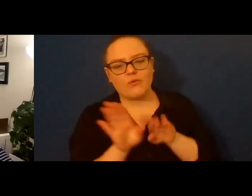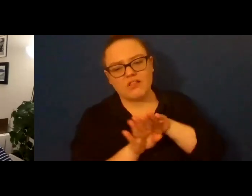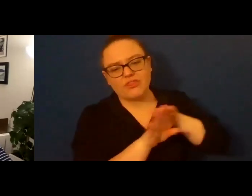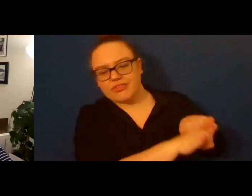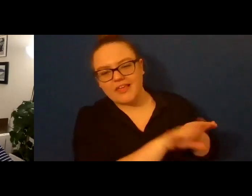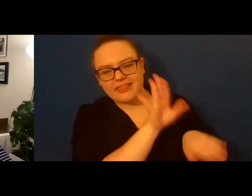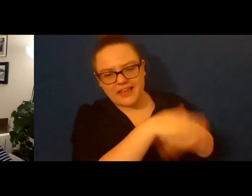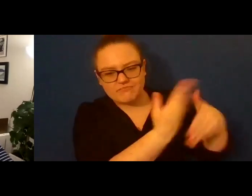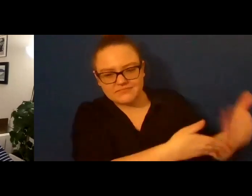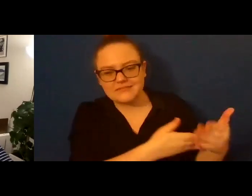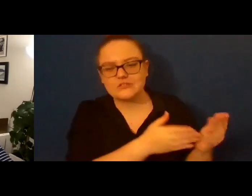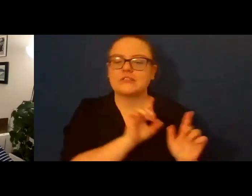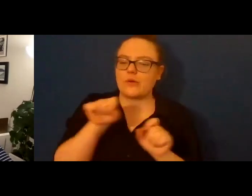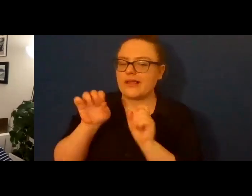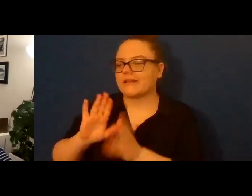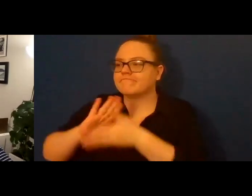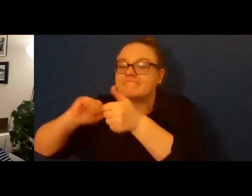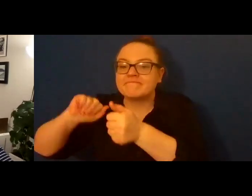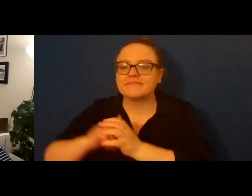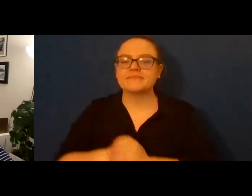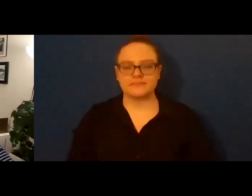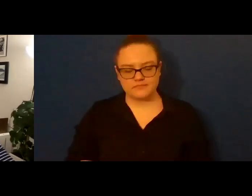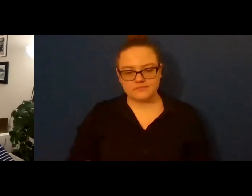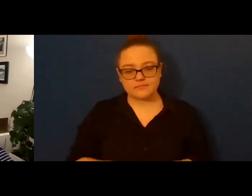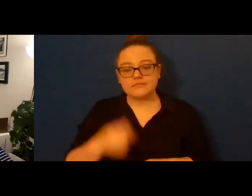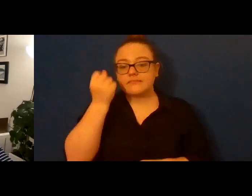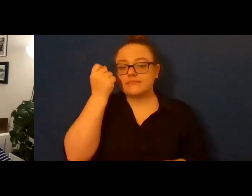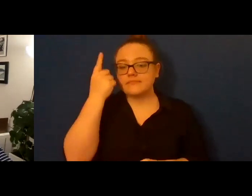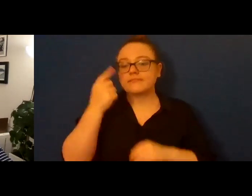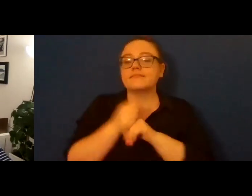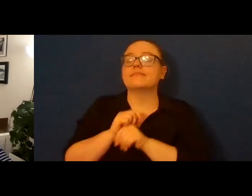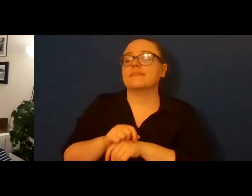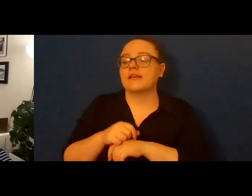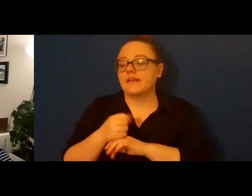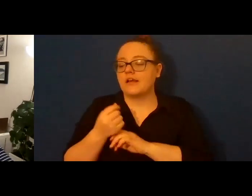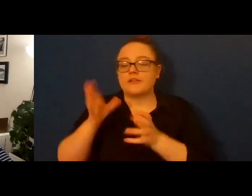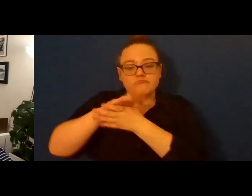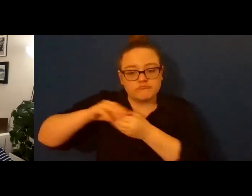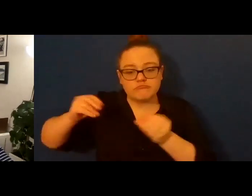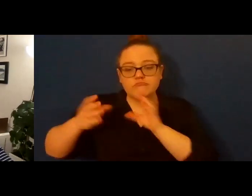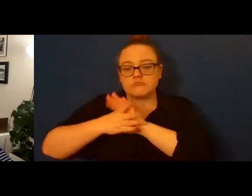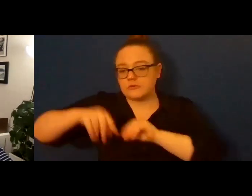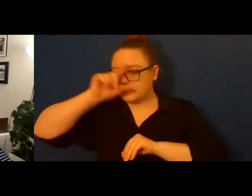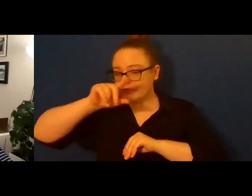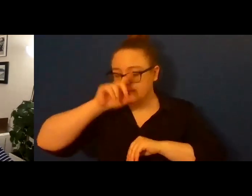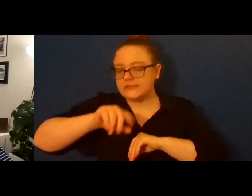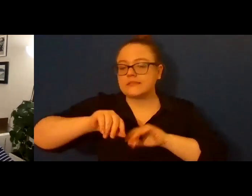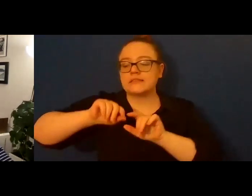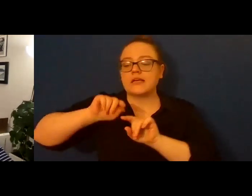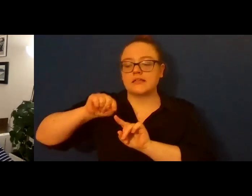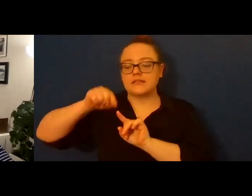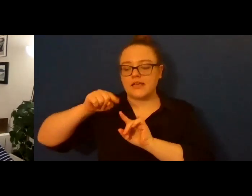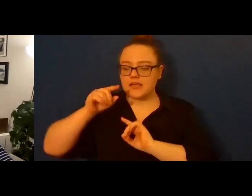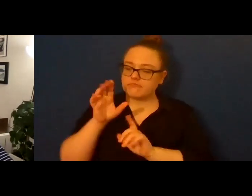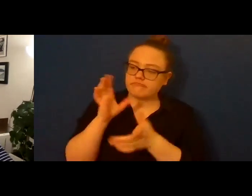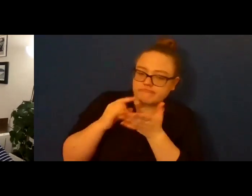In canto six of his epic satire, Don Juan, Byron contemplates his own adoration of all women and muses